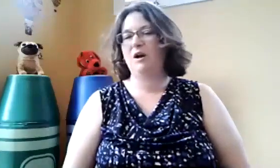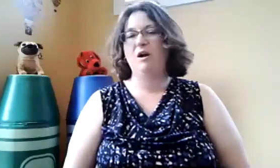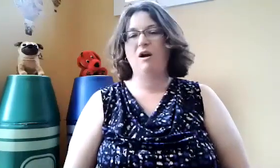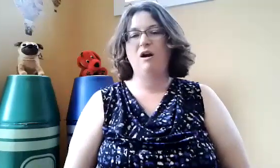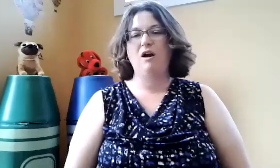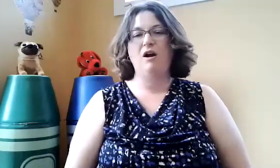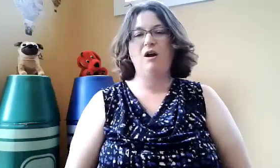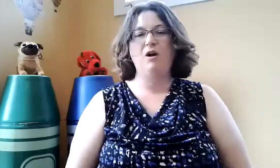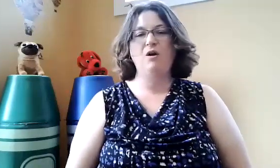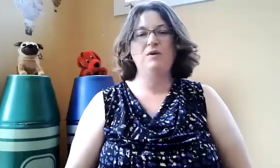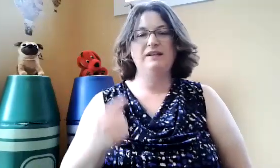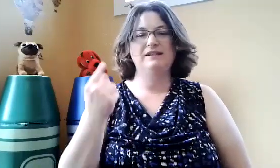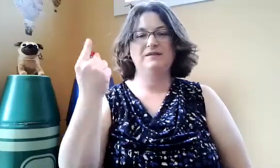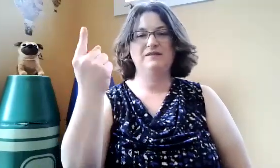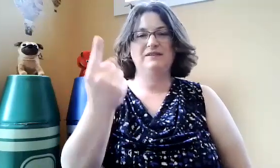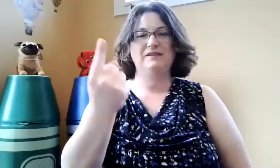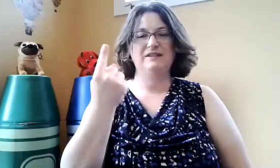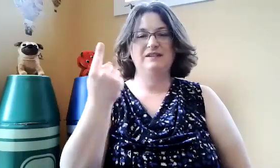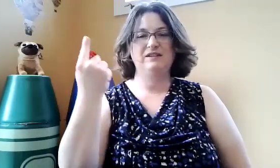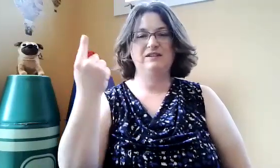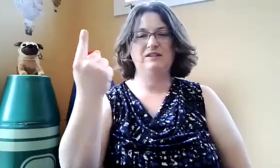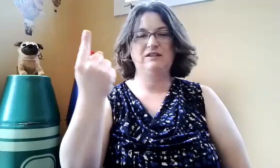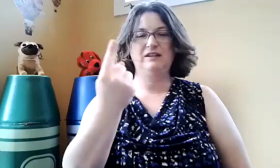Always. Just like this. Always.